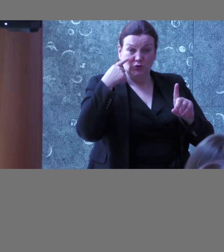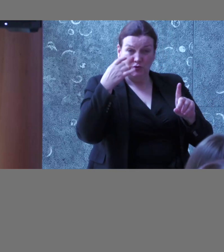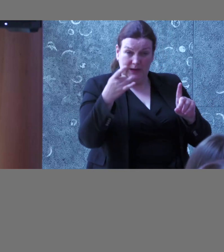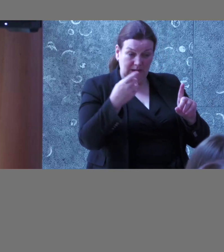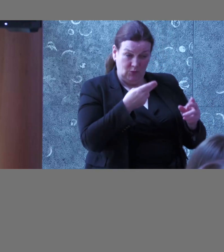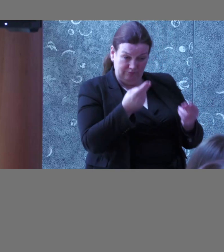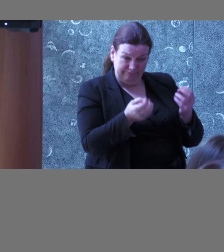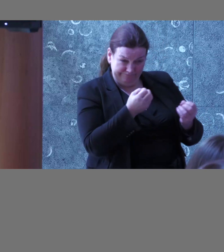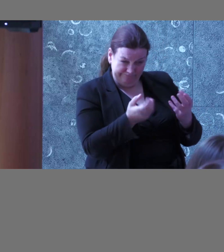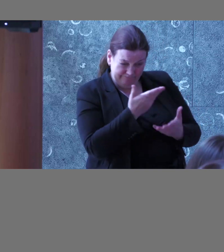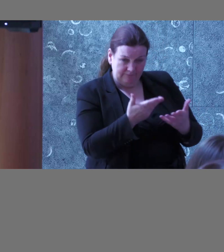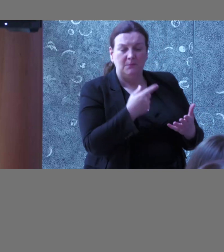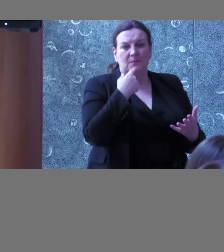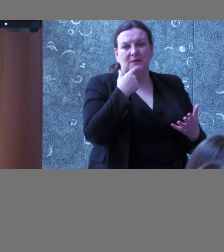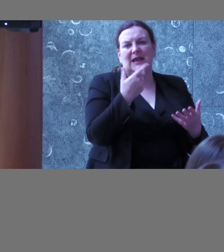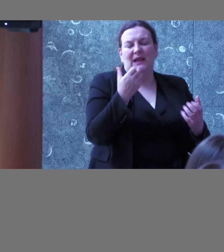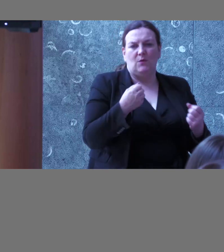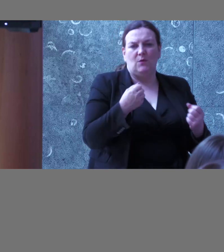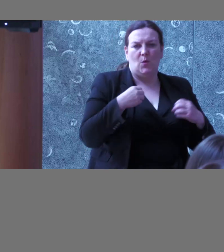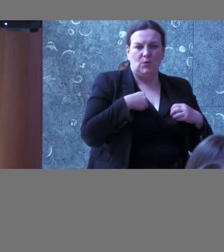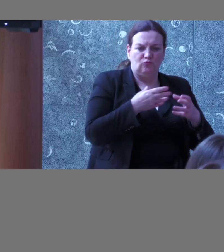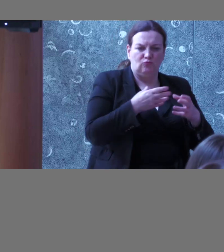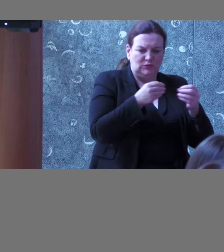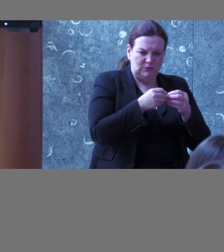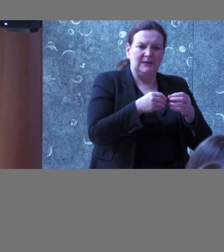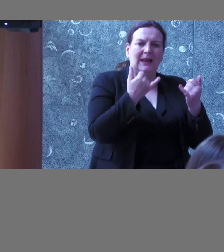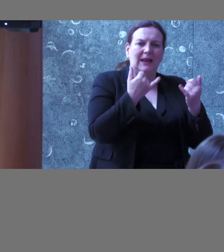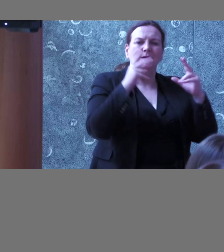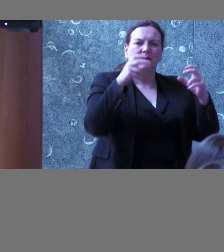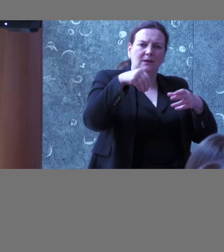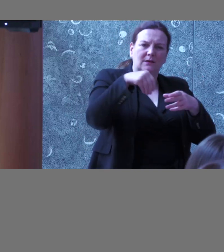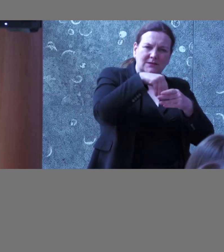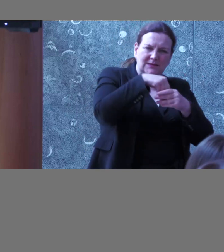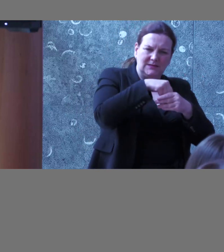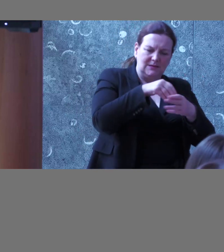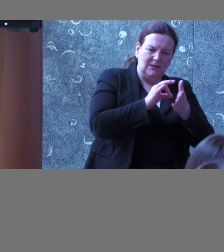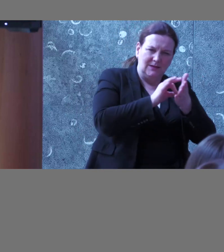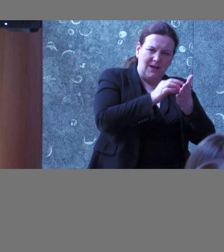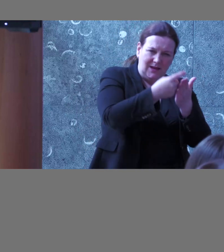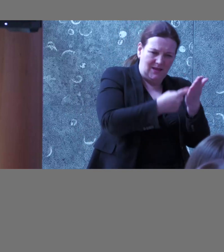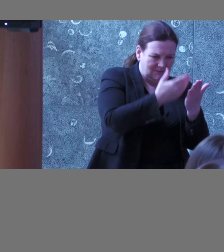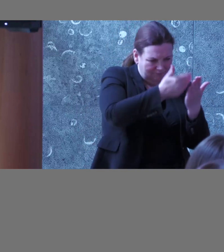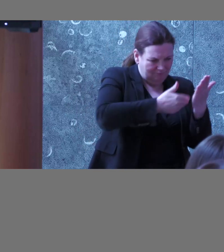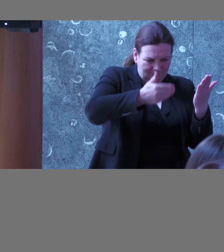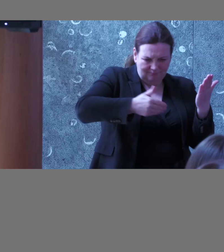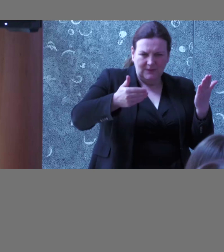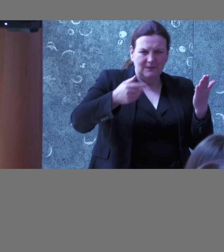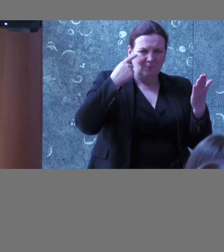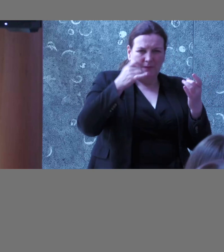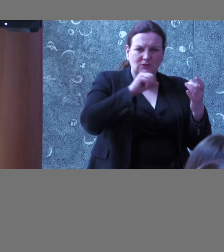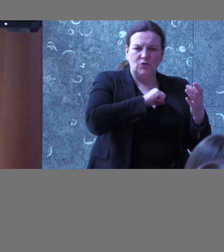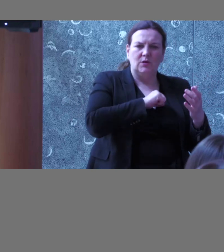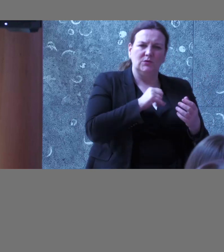resources like content guidelines that within our organization we strive for plain English,